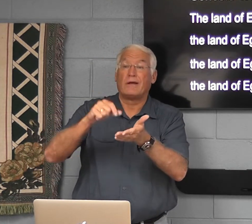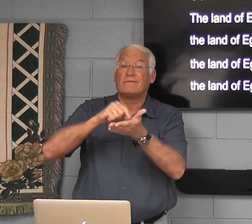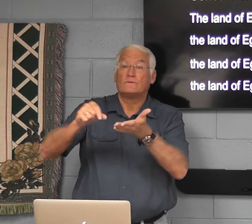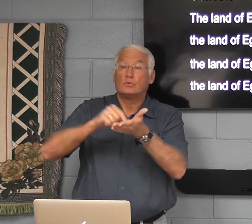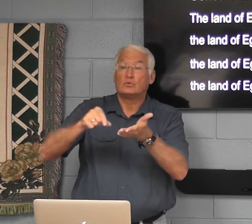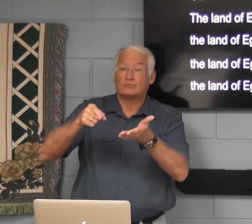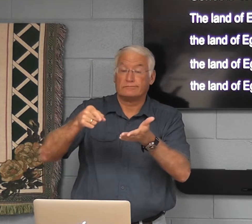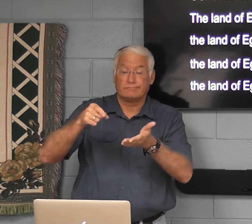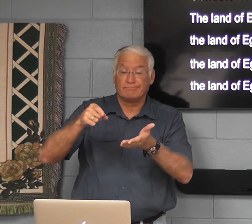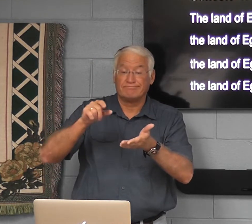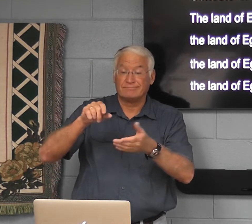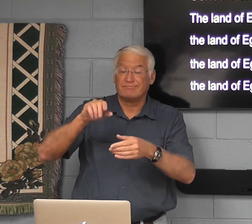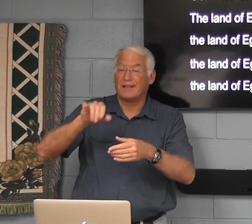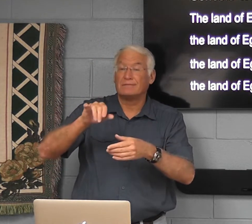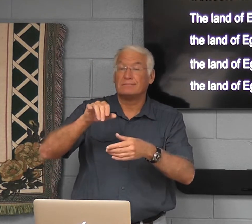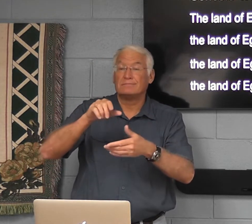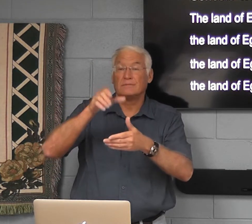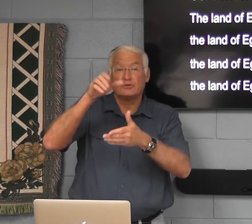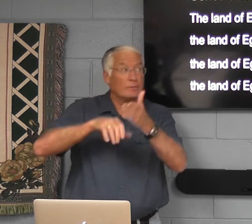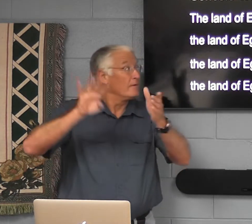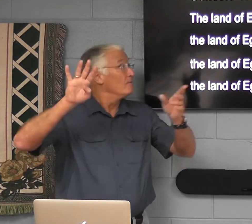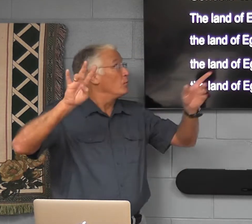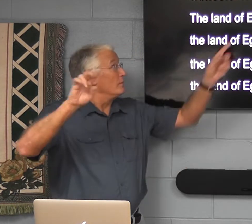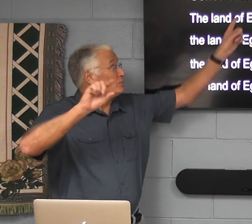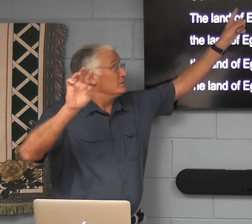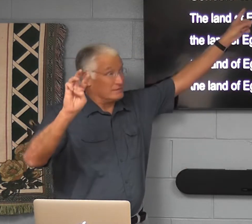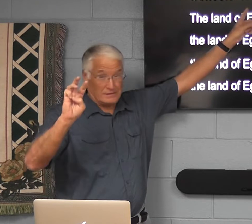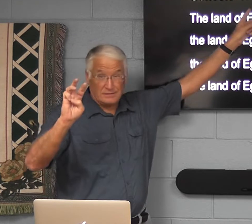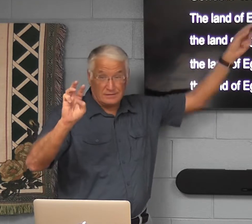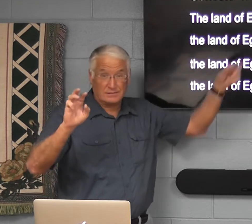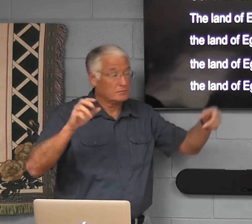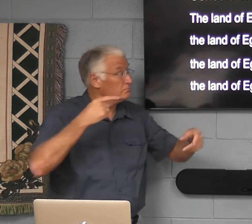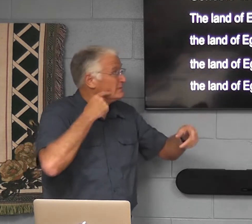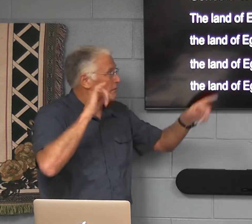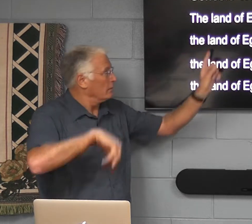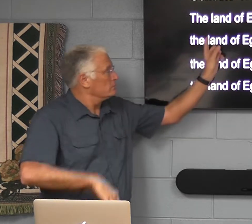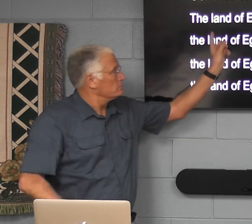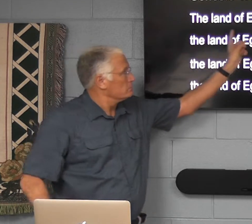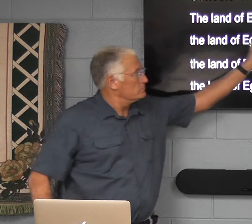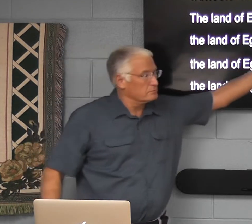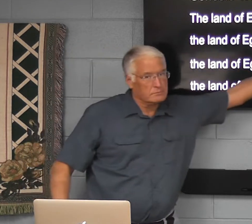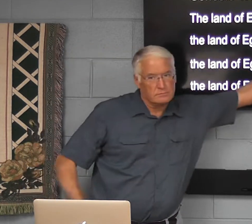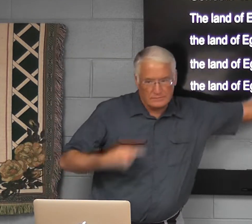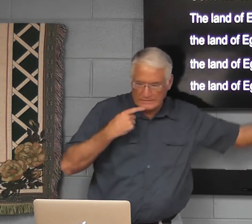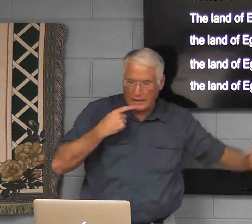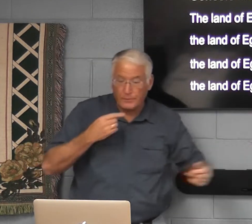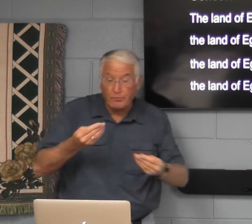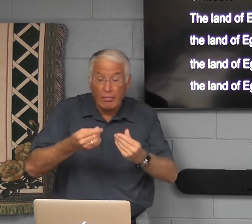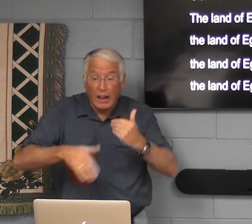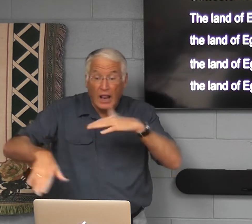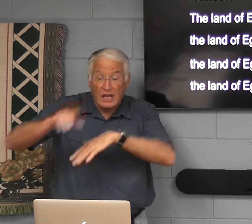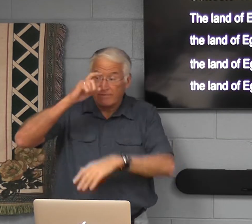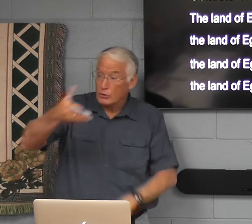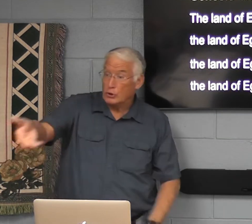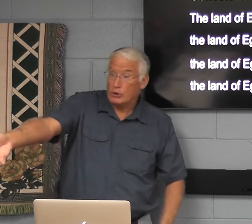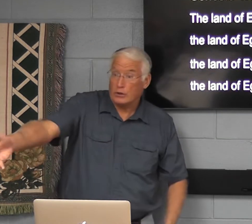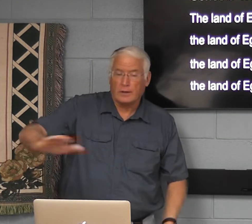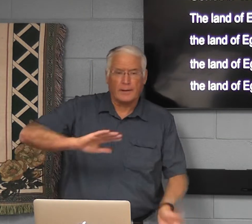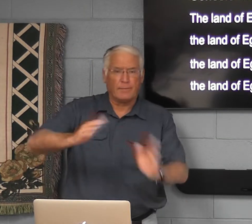translations. You'll notice in the verse 47 verse 6 it says the land of Egypt is before